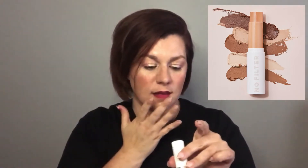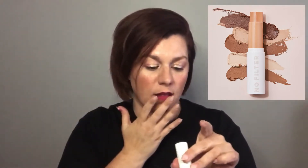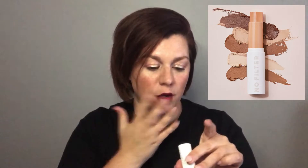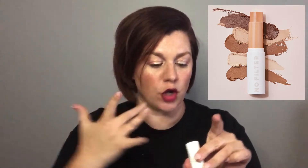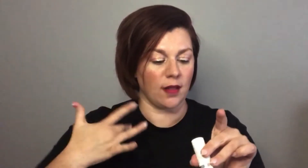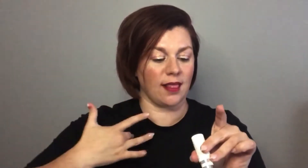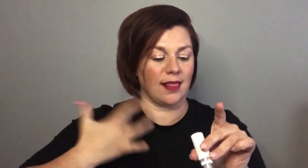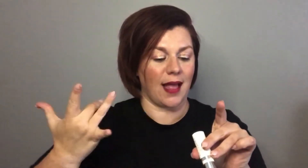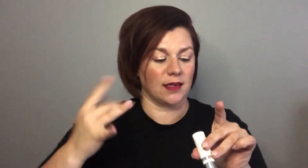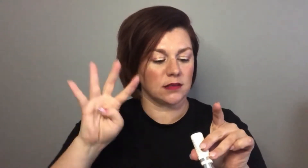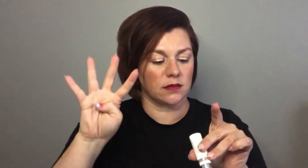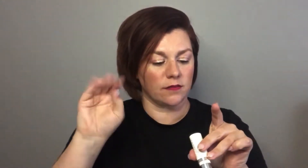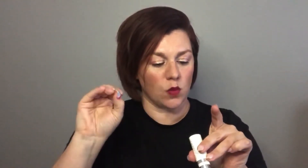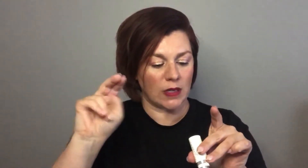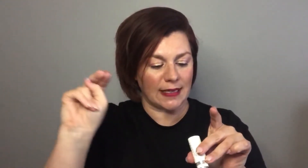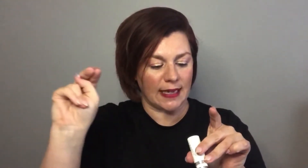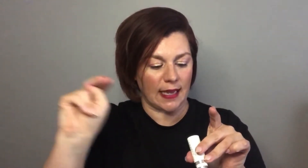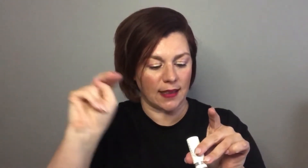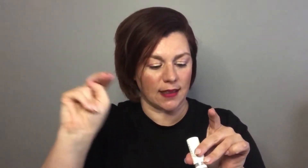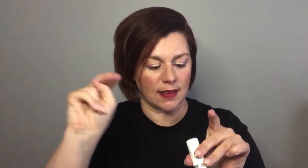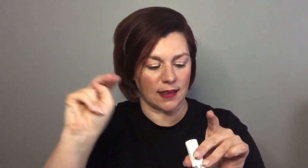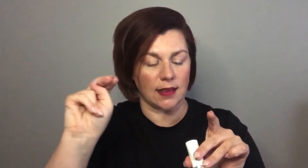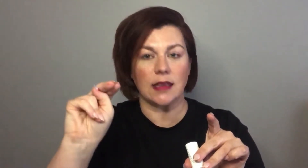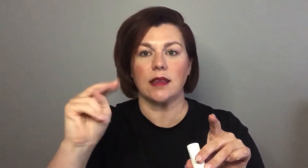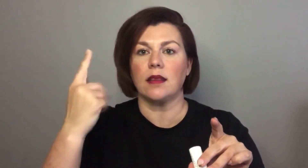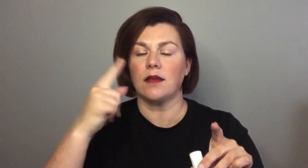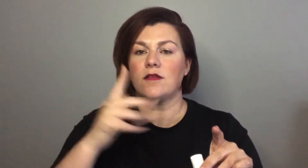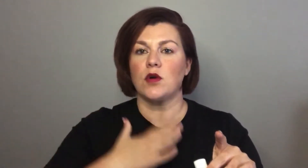and I am the color light 40 n